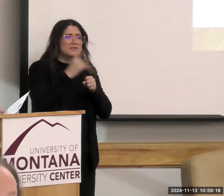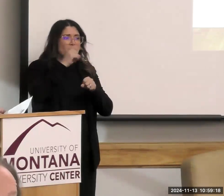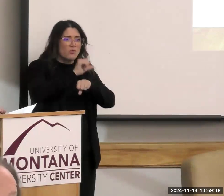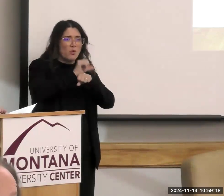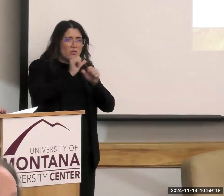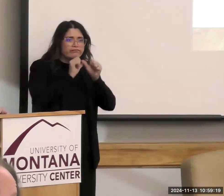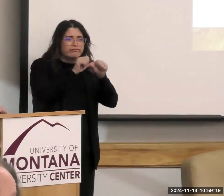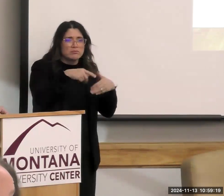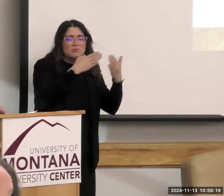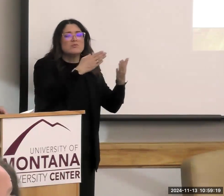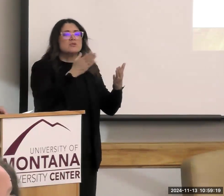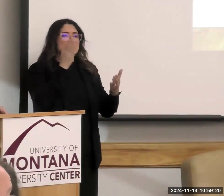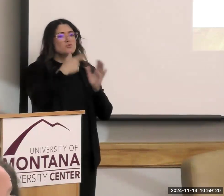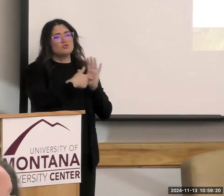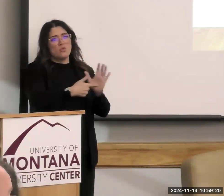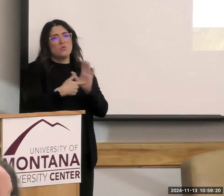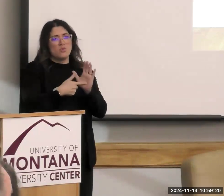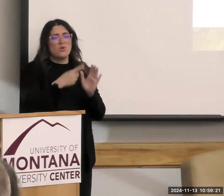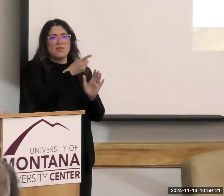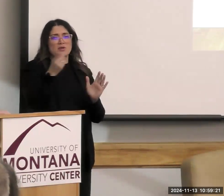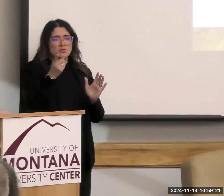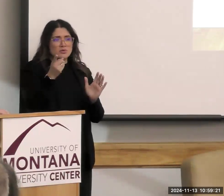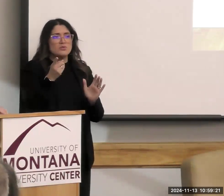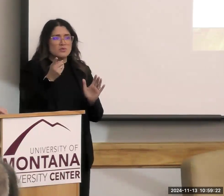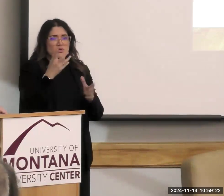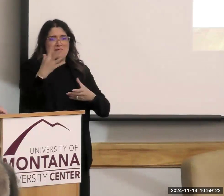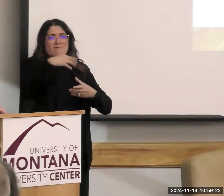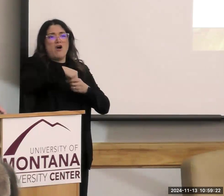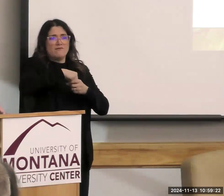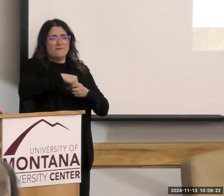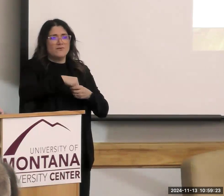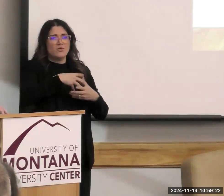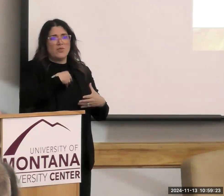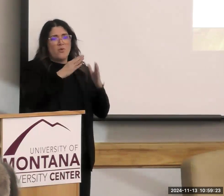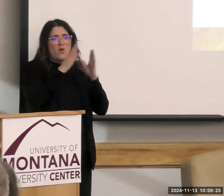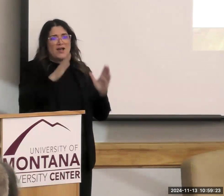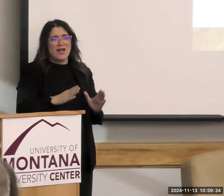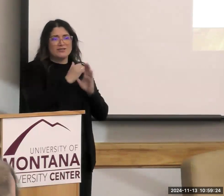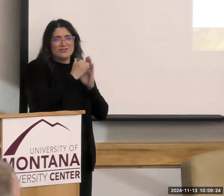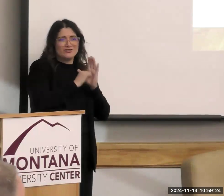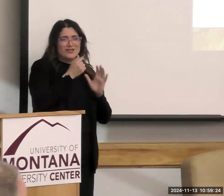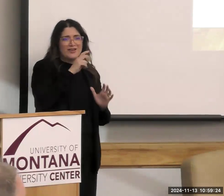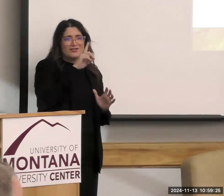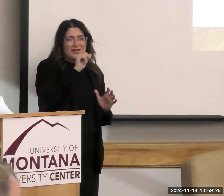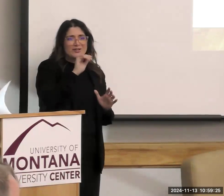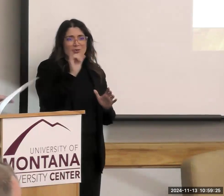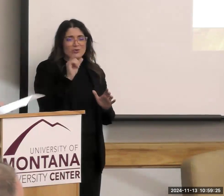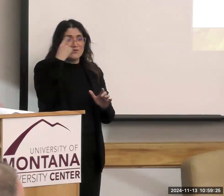shows that you'll be able to say that you're involved in the White House's agenda to improve nutrition and health.